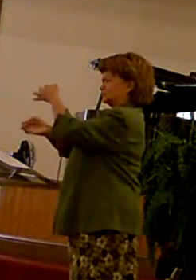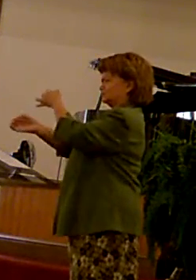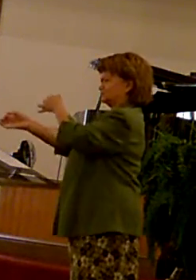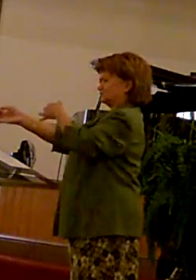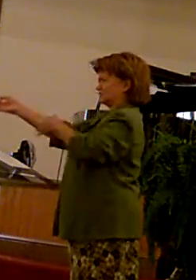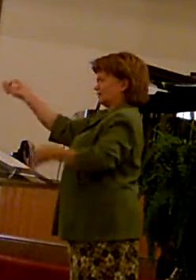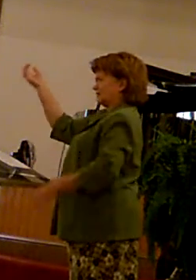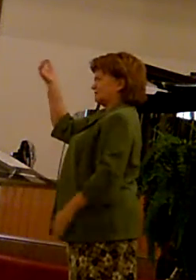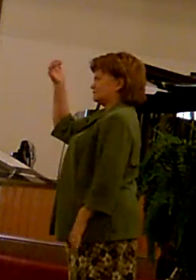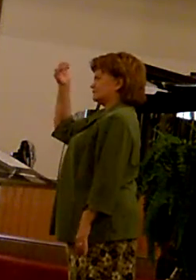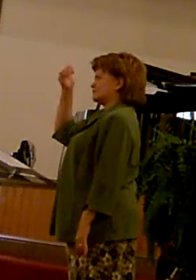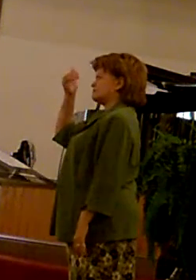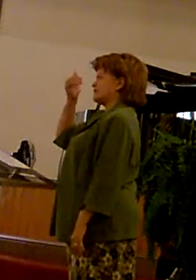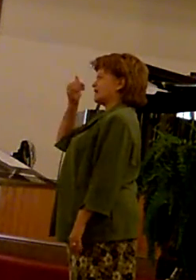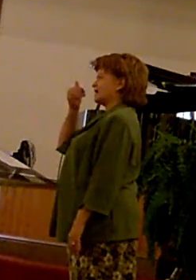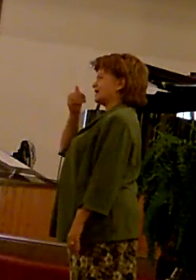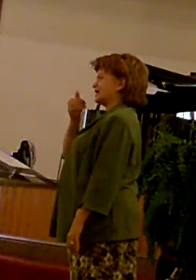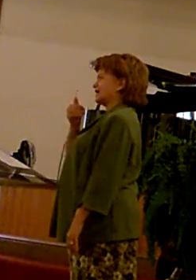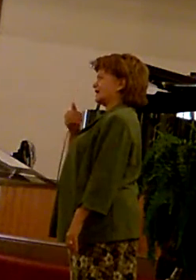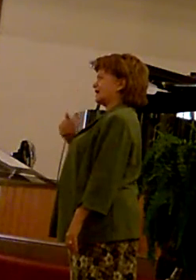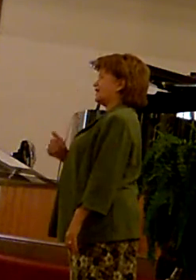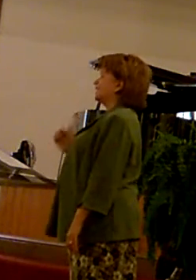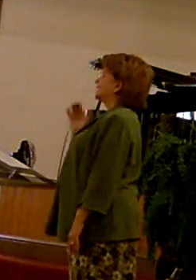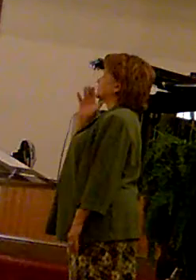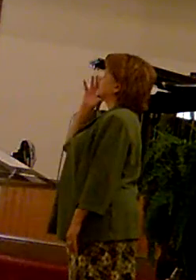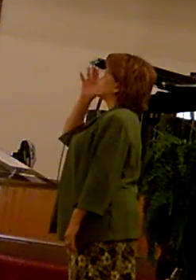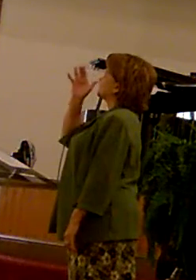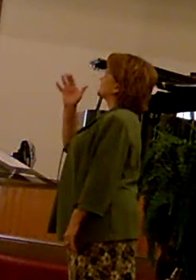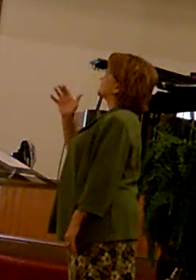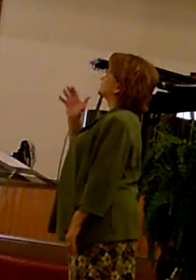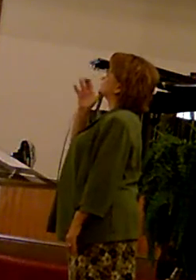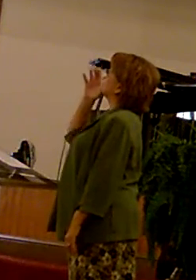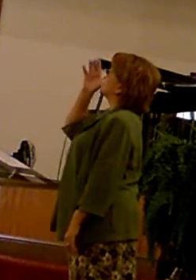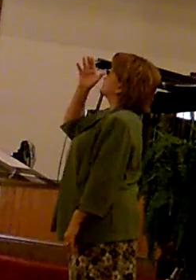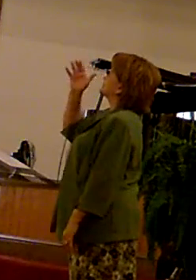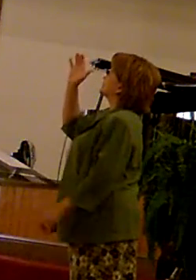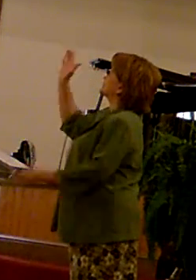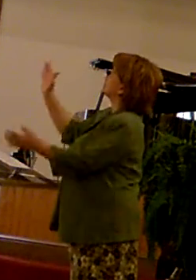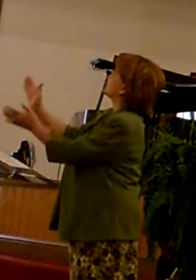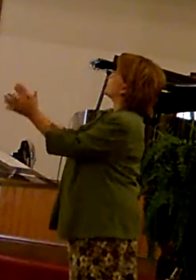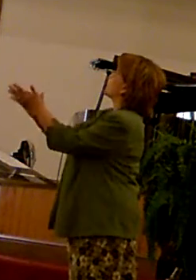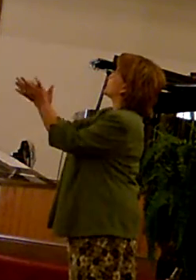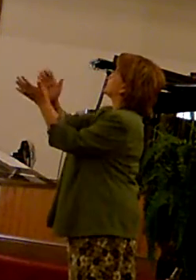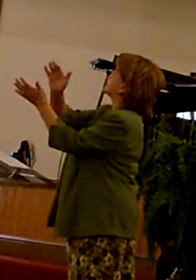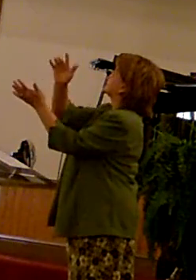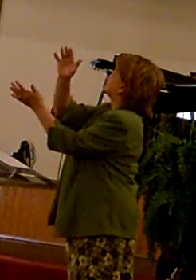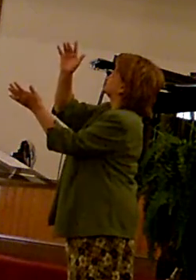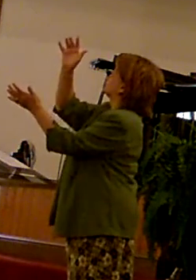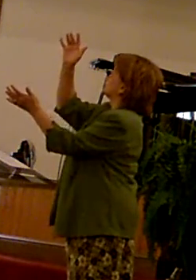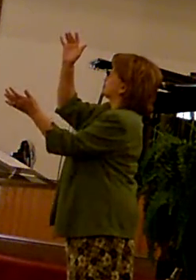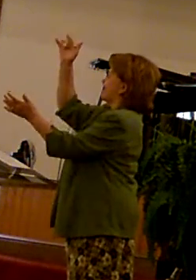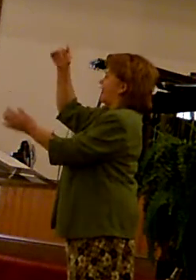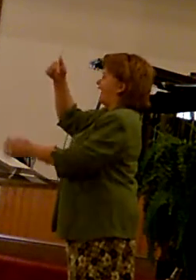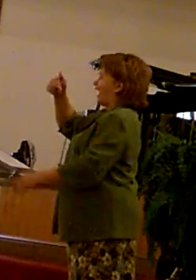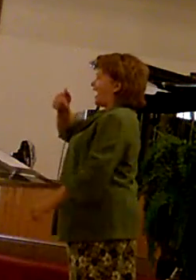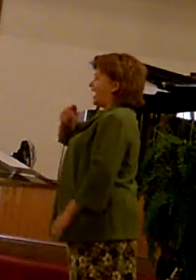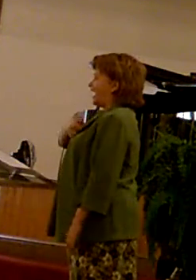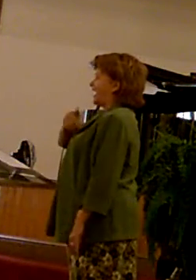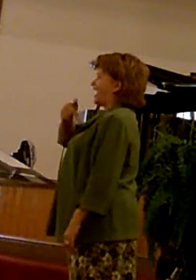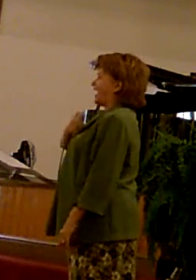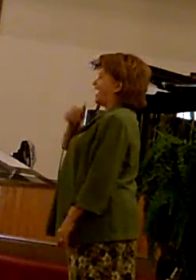And someday, some glorious morning I shall